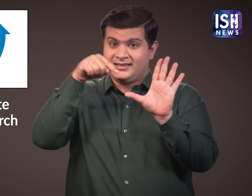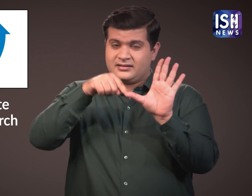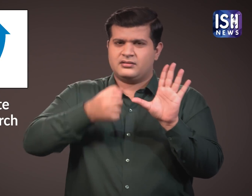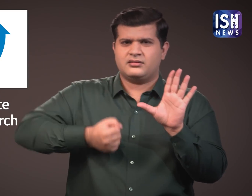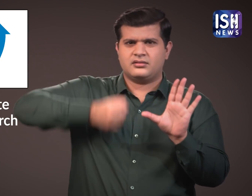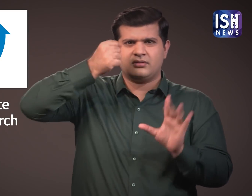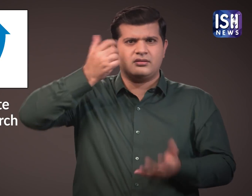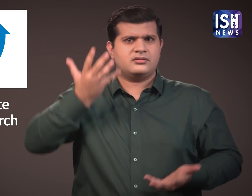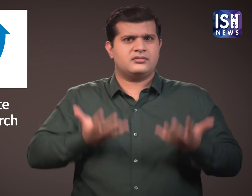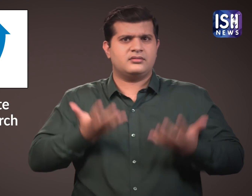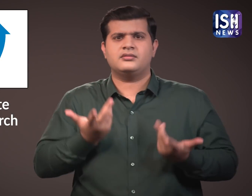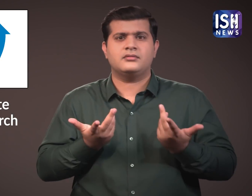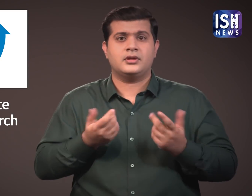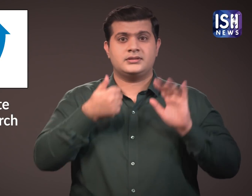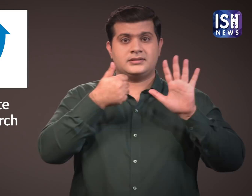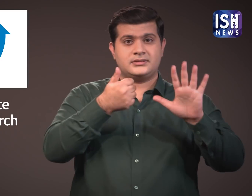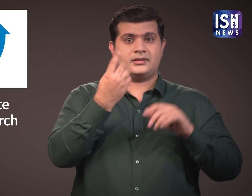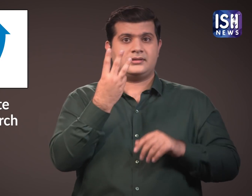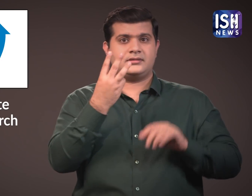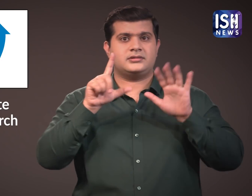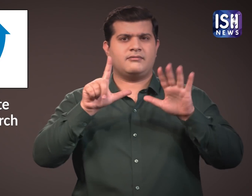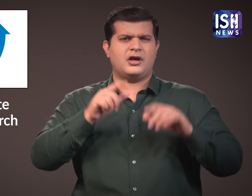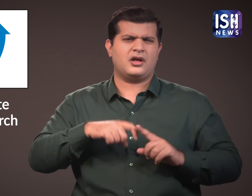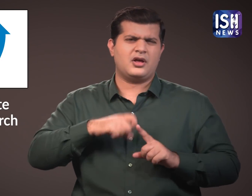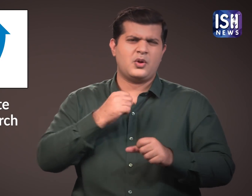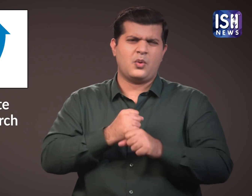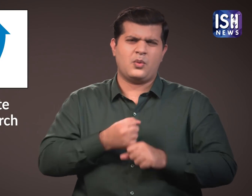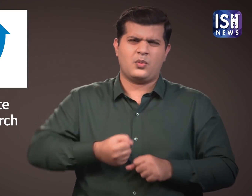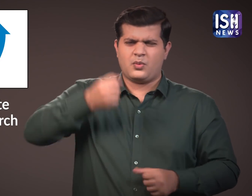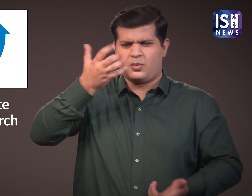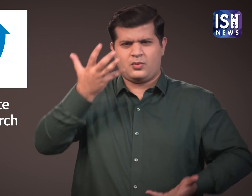The satellite weighs 637 kg.